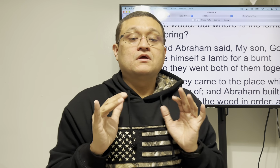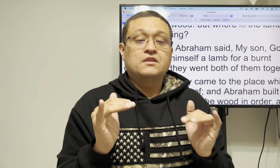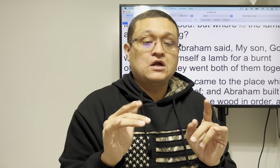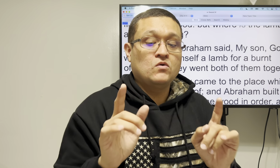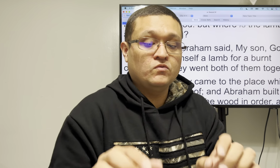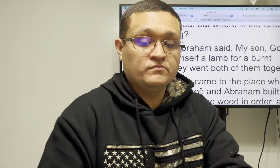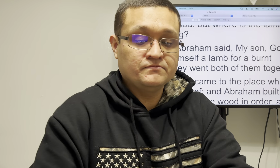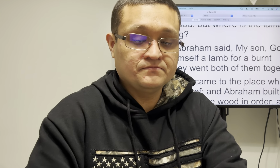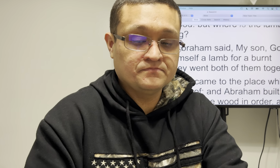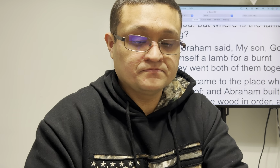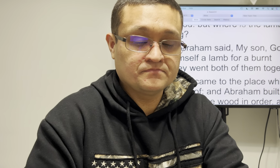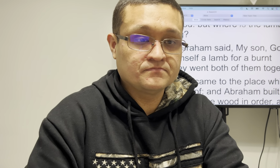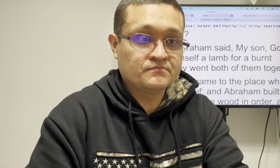so now